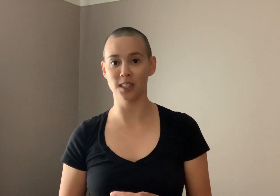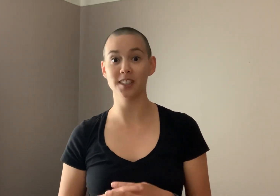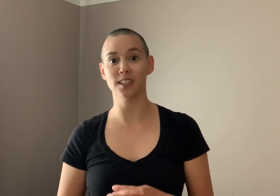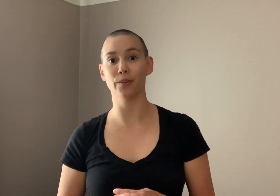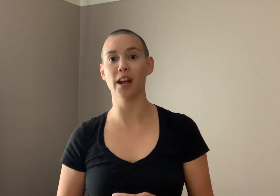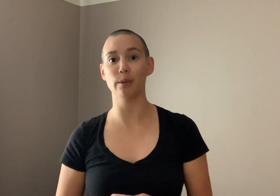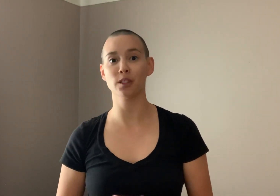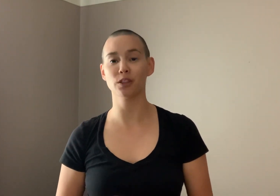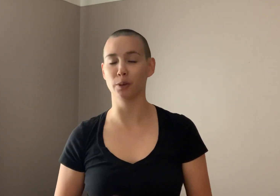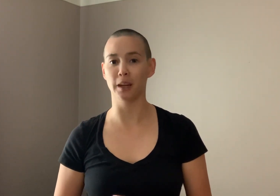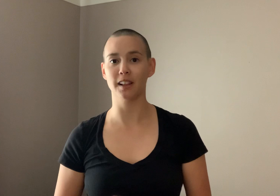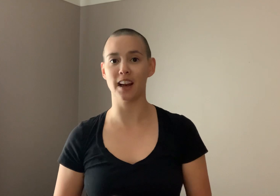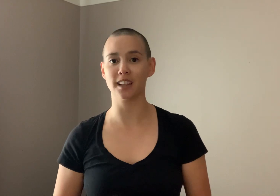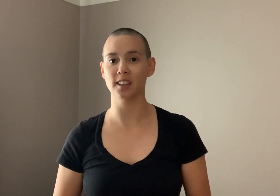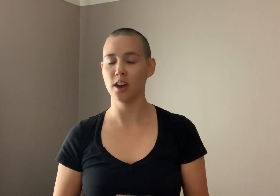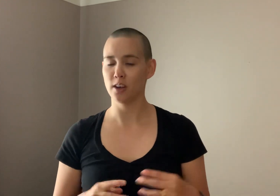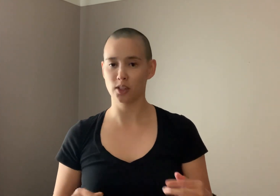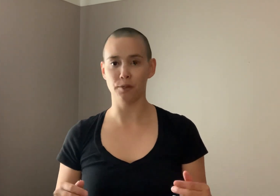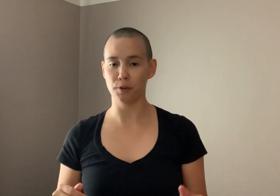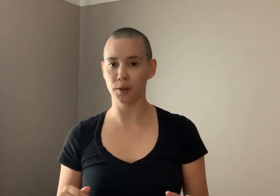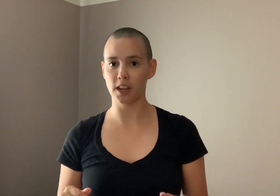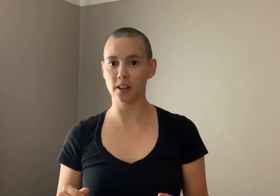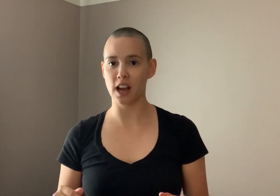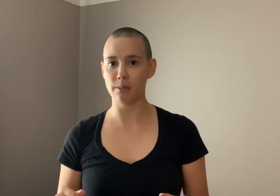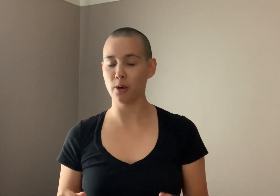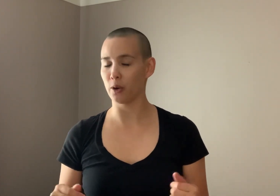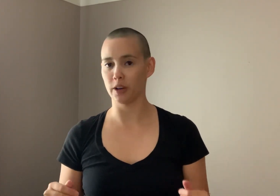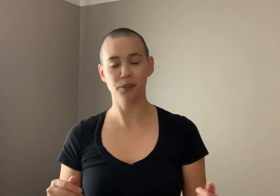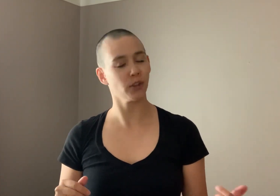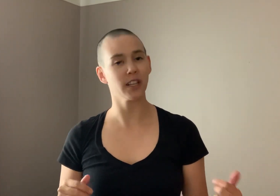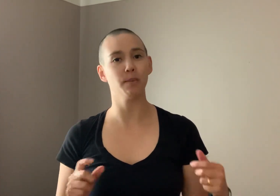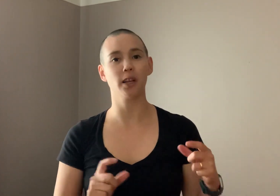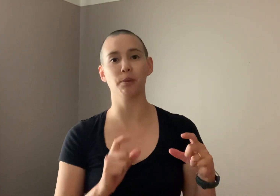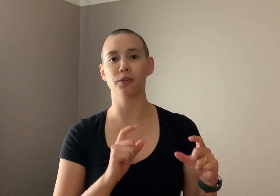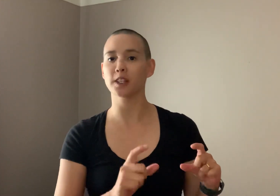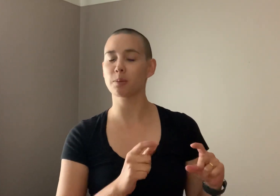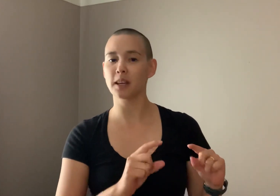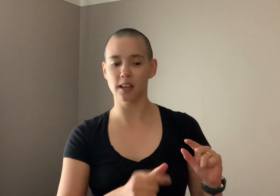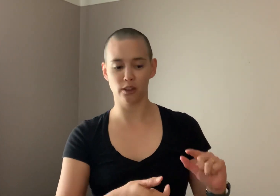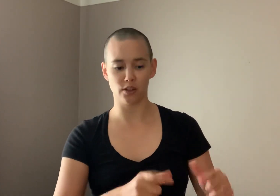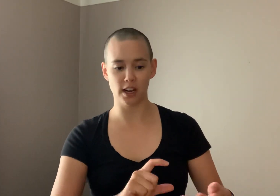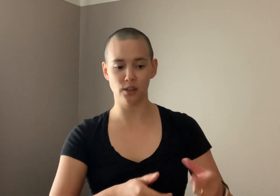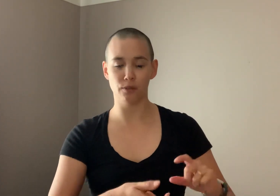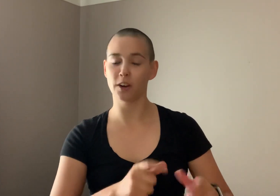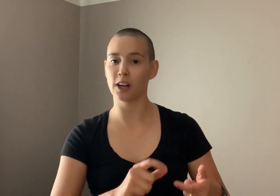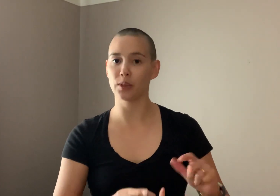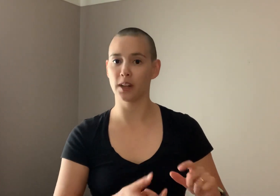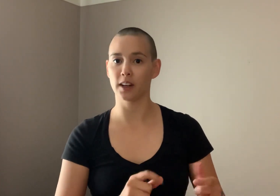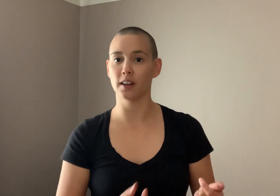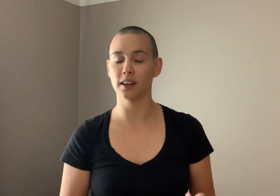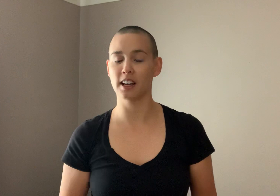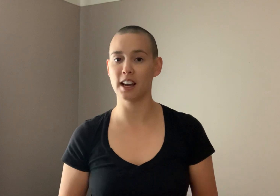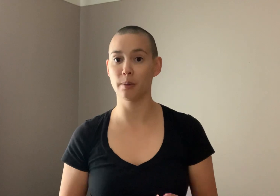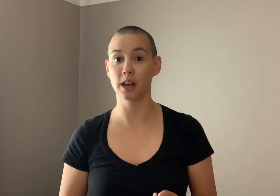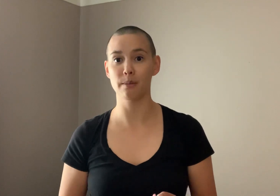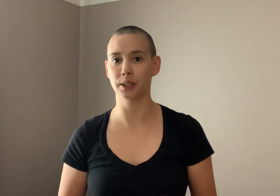different options for bike locks. So if you forget your combo or if you're trying to pick up your friend's bike and you're trying to figure out their combination